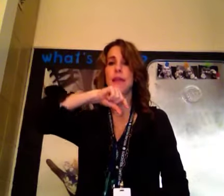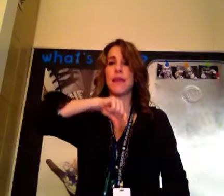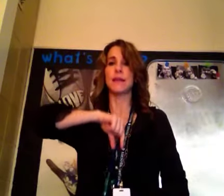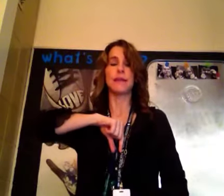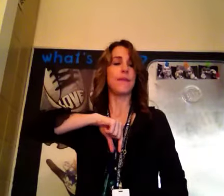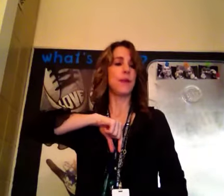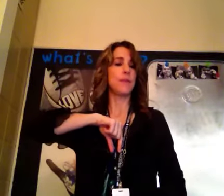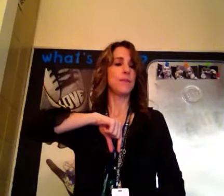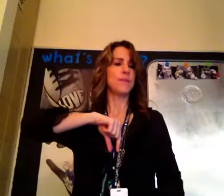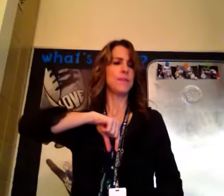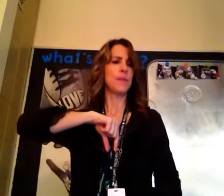Thanksgiving.